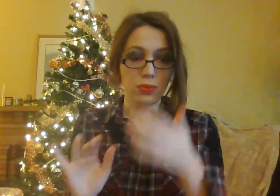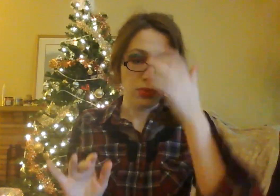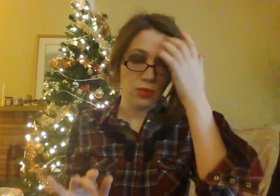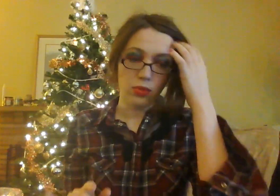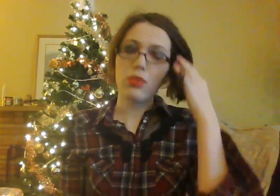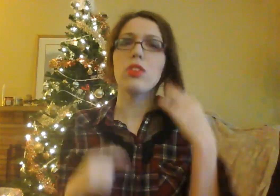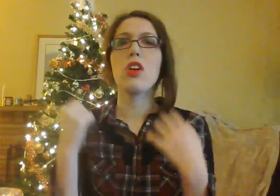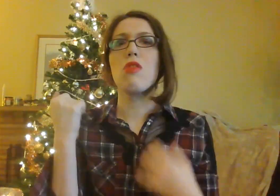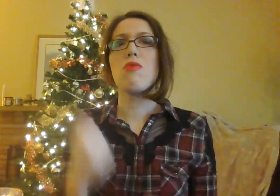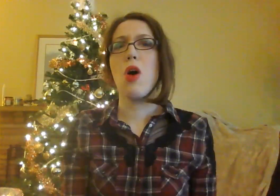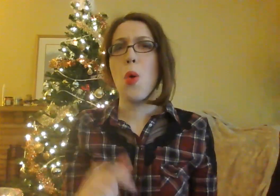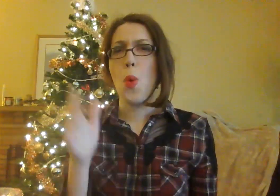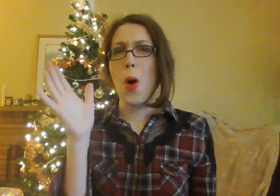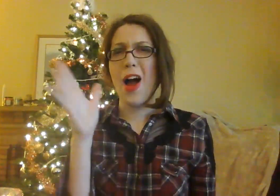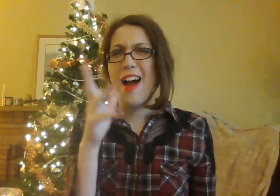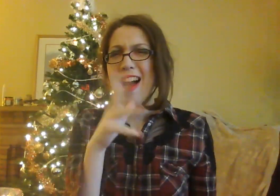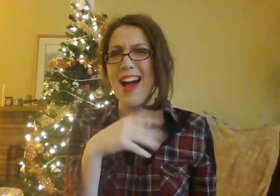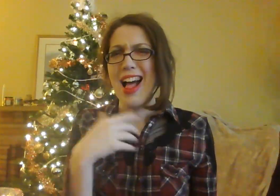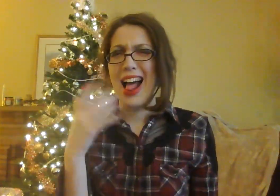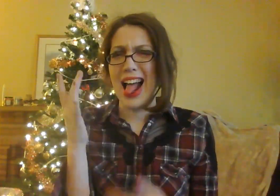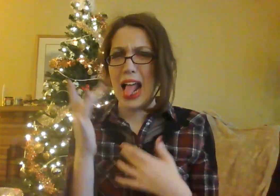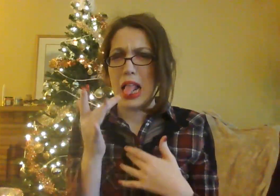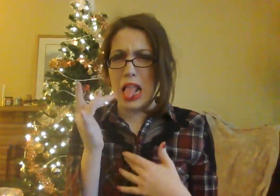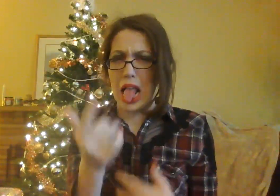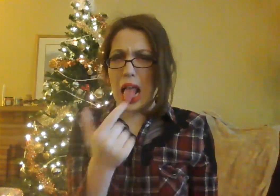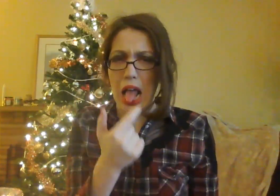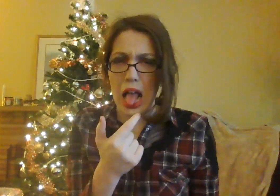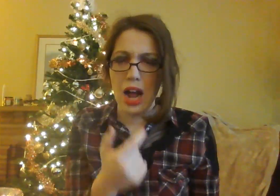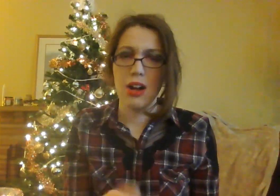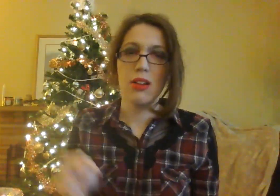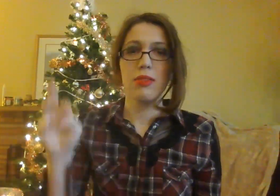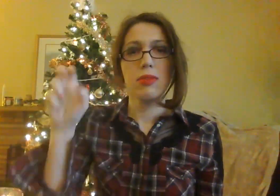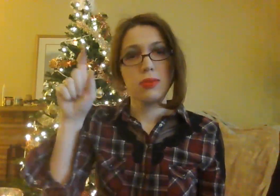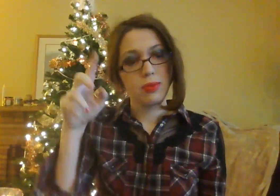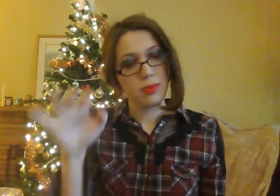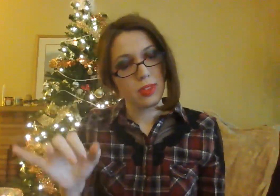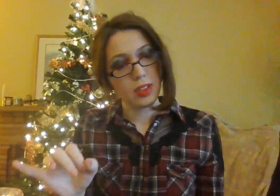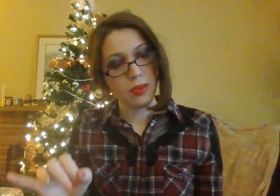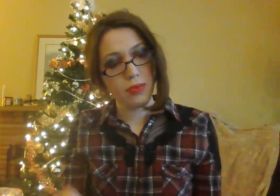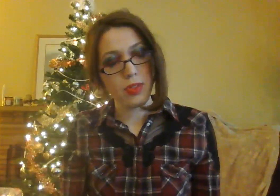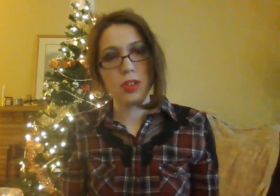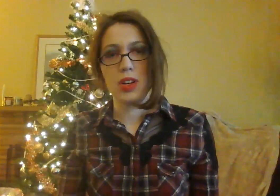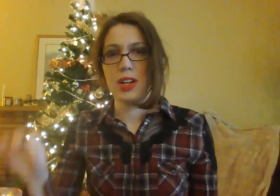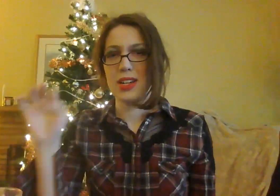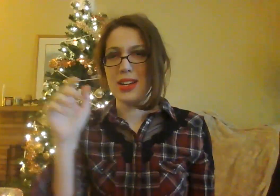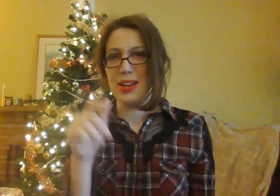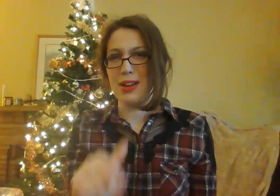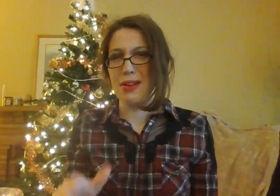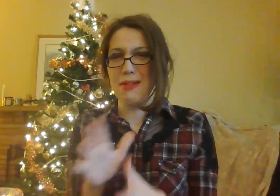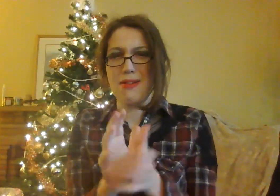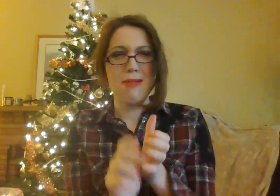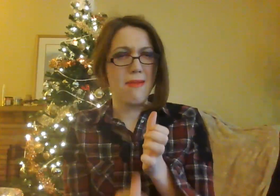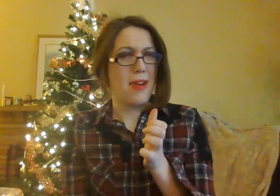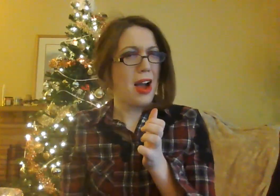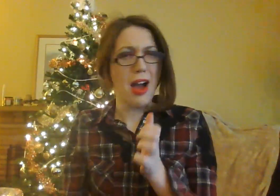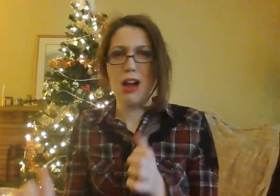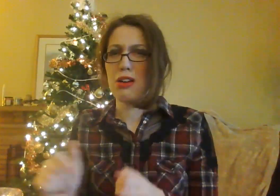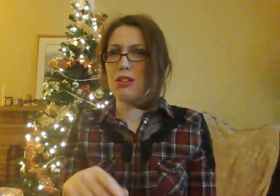You're a foul one, Mr. Grinch. You're a nasty, wasty